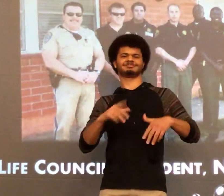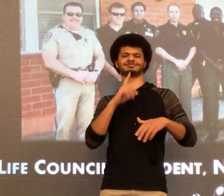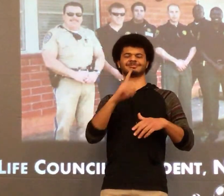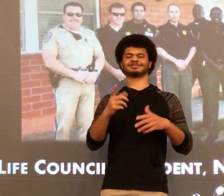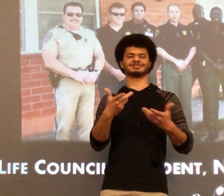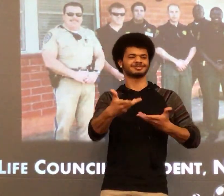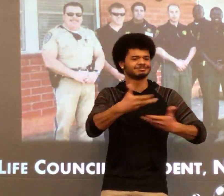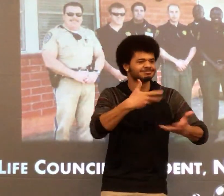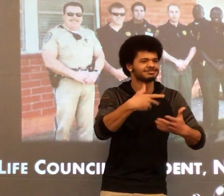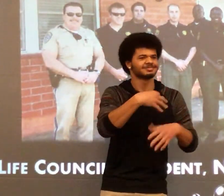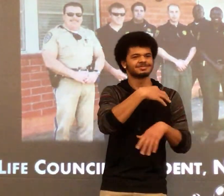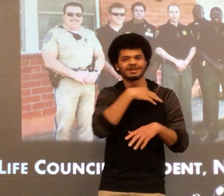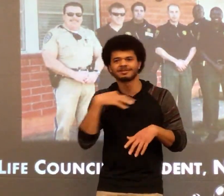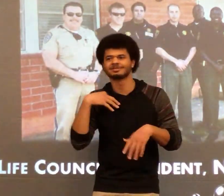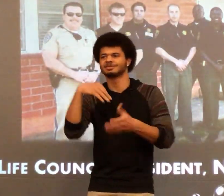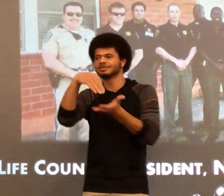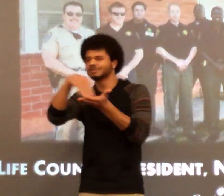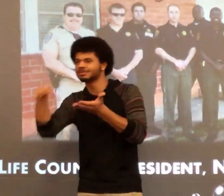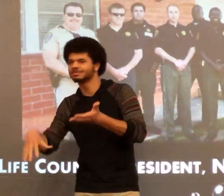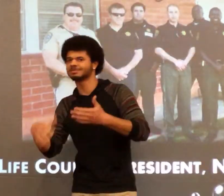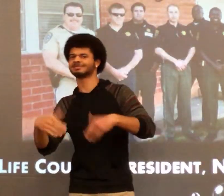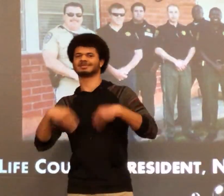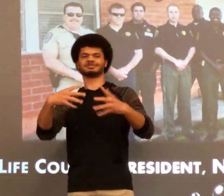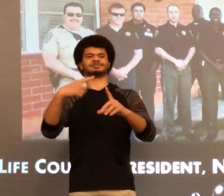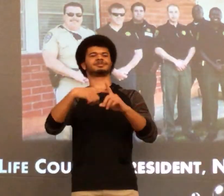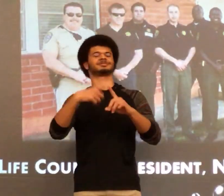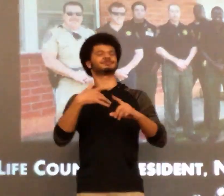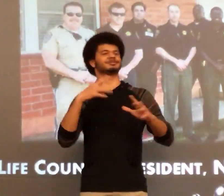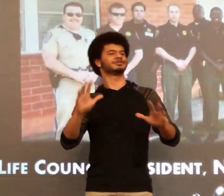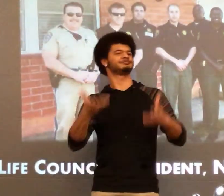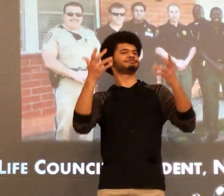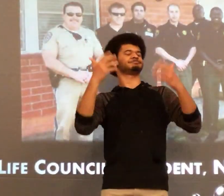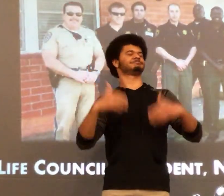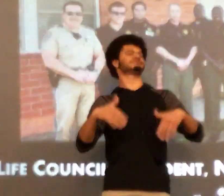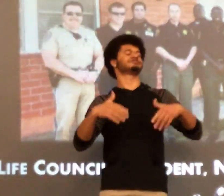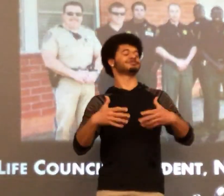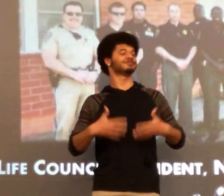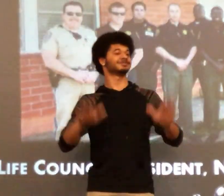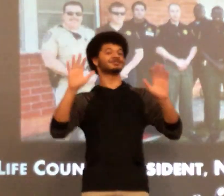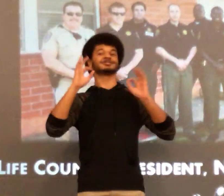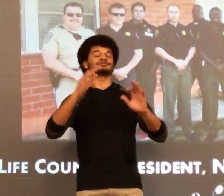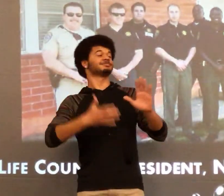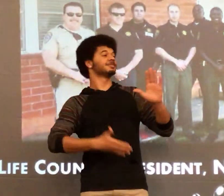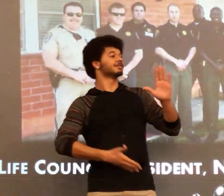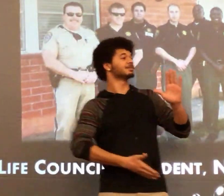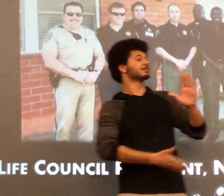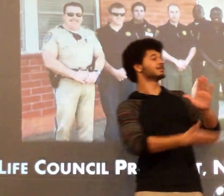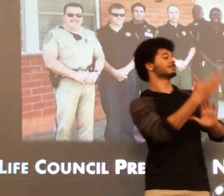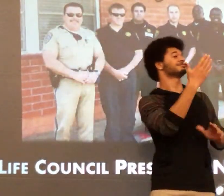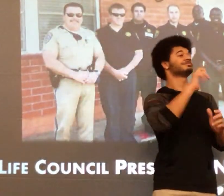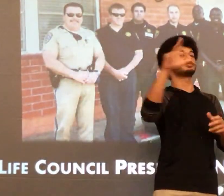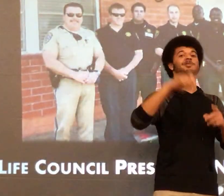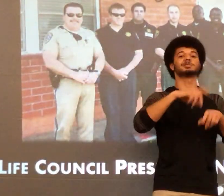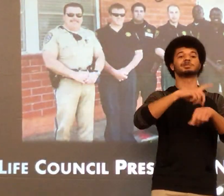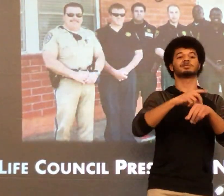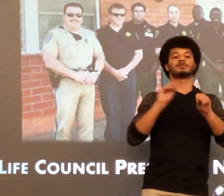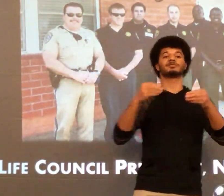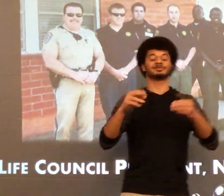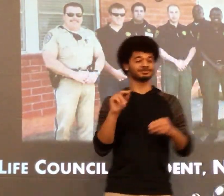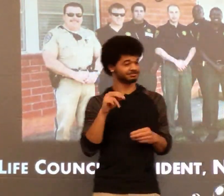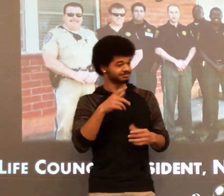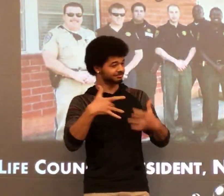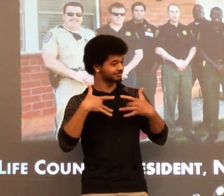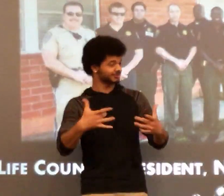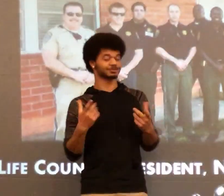So it's something that really touched me. He was interactive with staff and students alike. He had a lot of positive, positive attitudes that he would like to share.